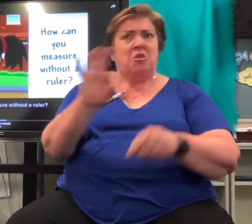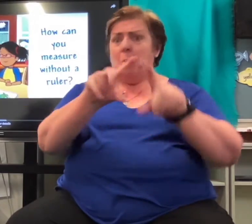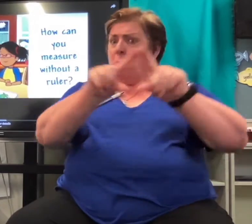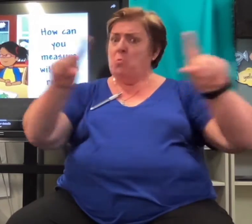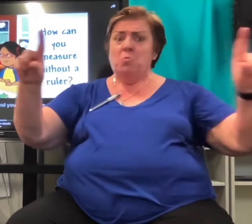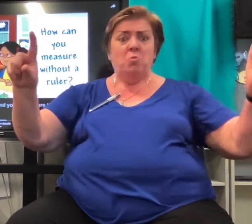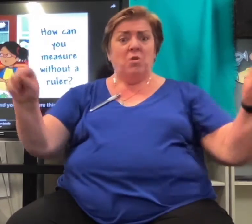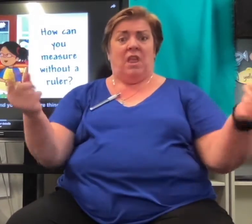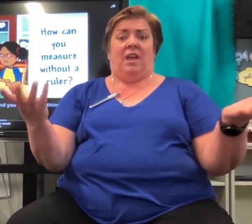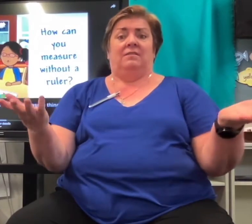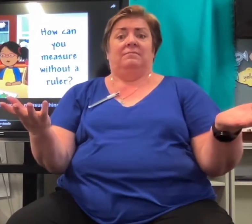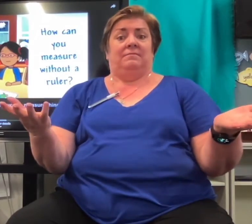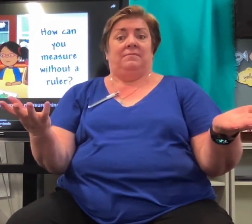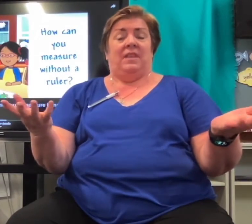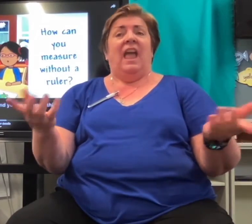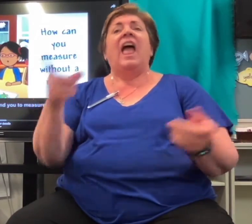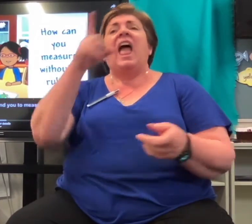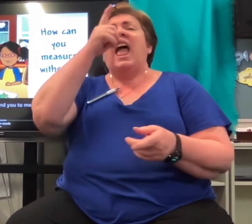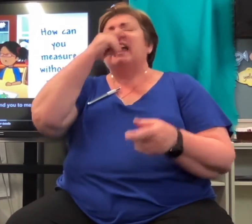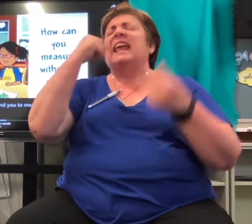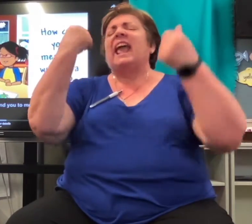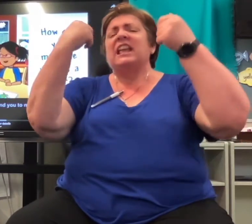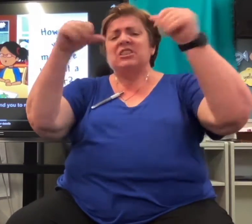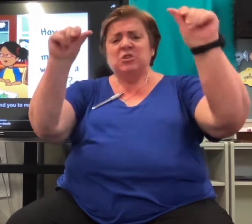You can use objects around you to measure things.